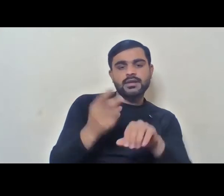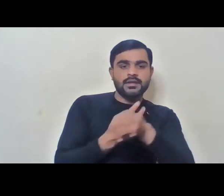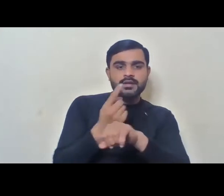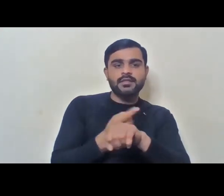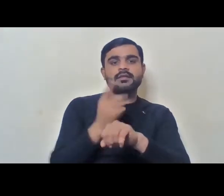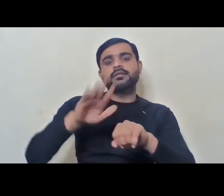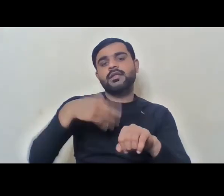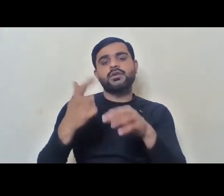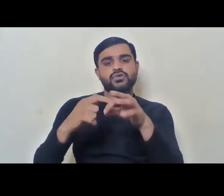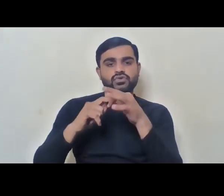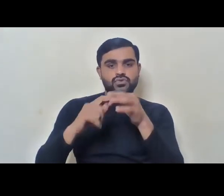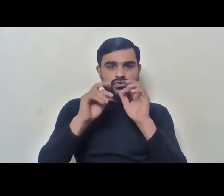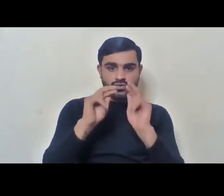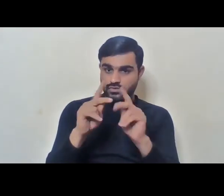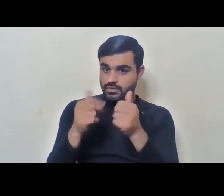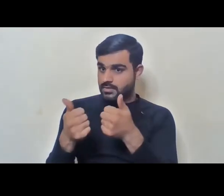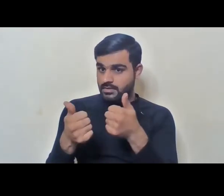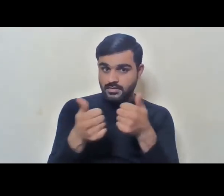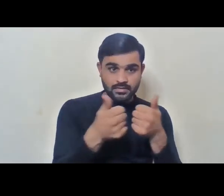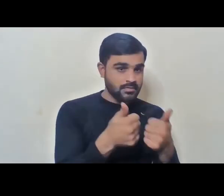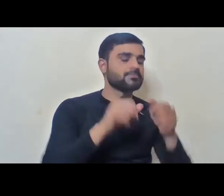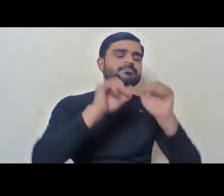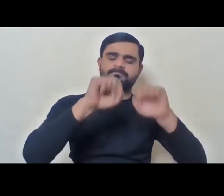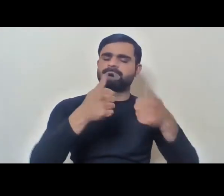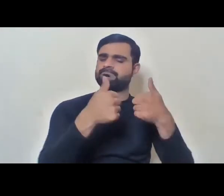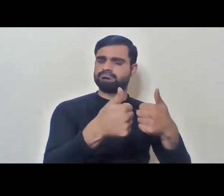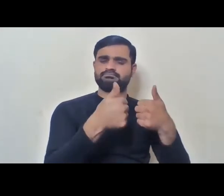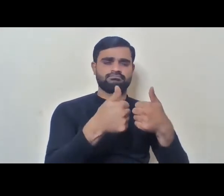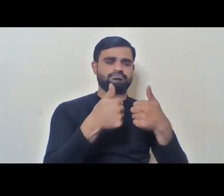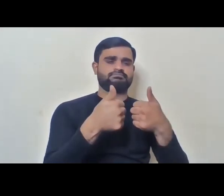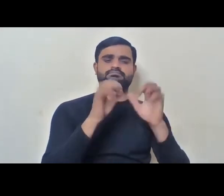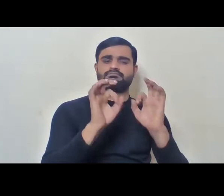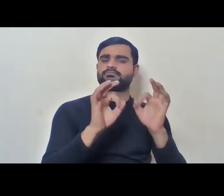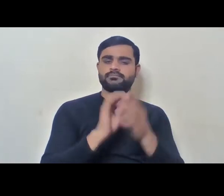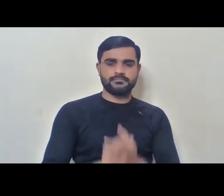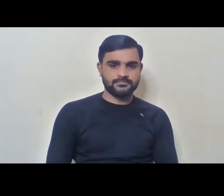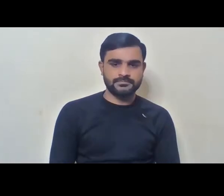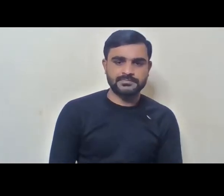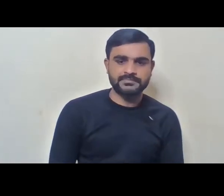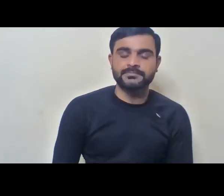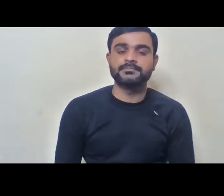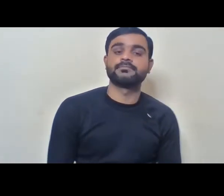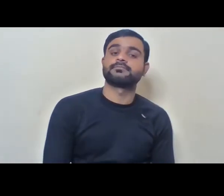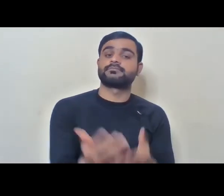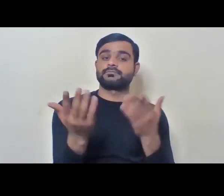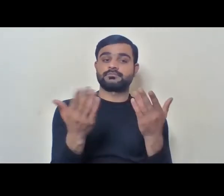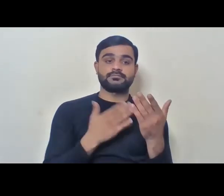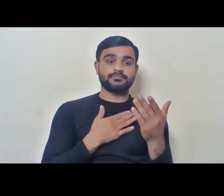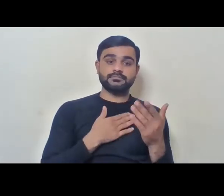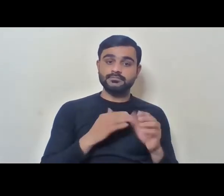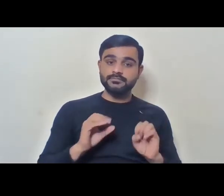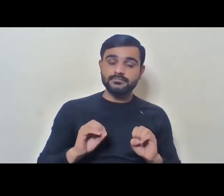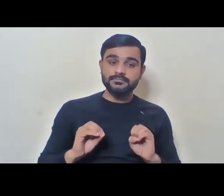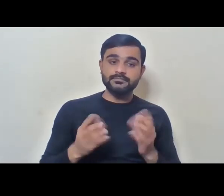it out for questions. Does that work? Yes, absolutely. Absolutely. Yeah. Okay, great. So, I'm really going to